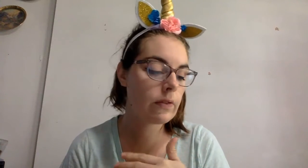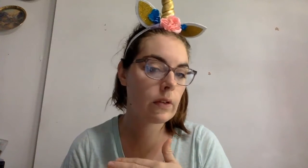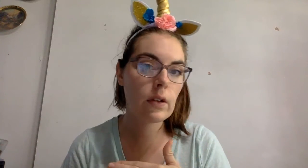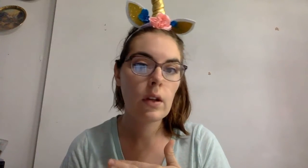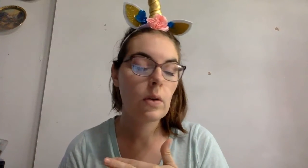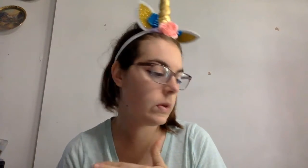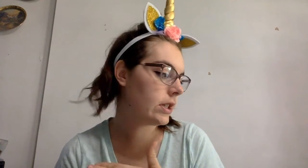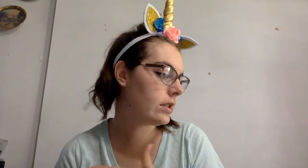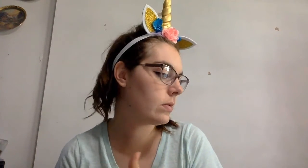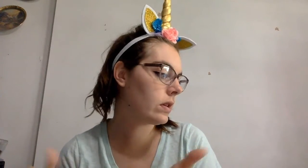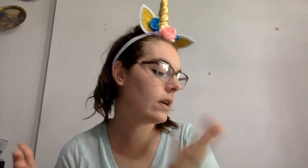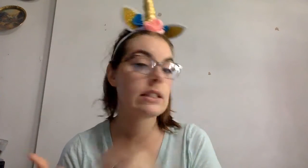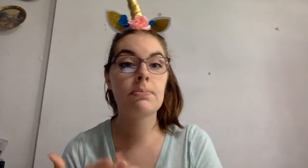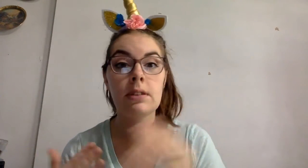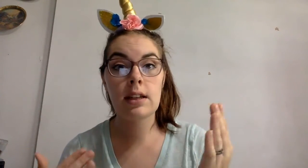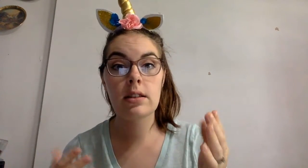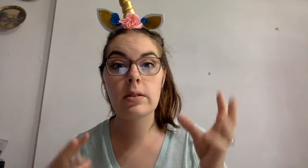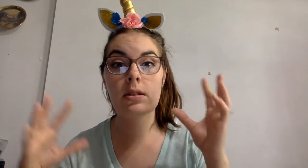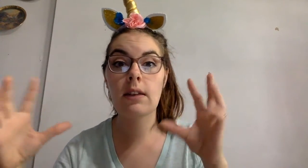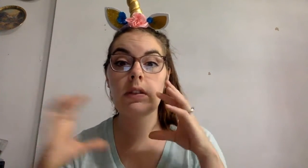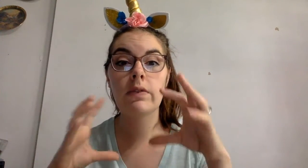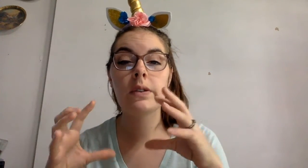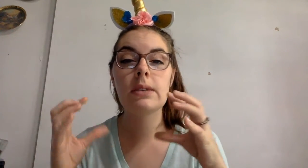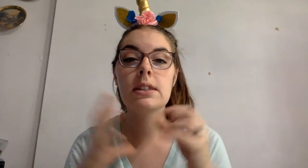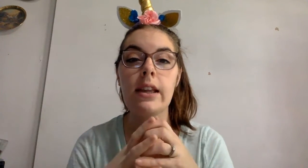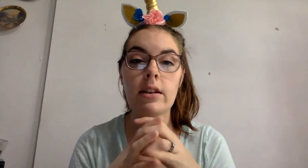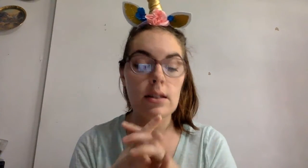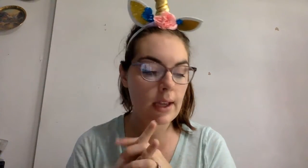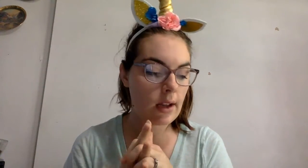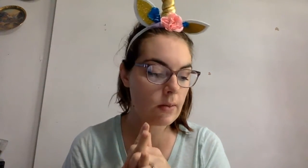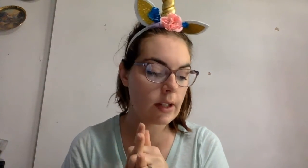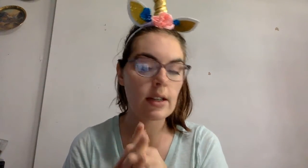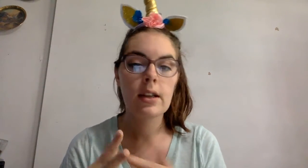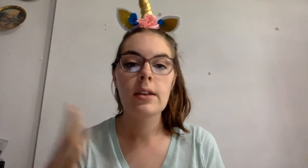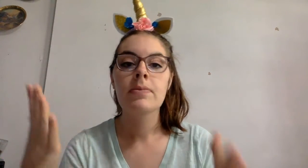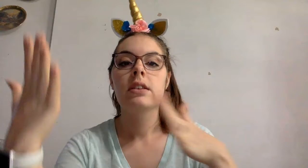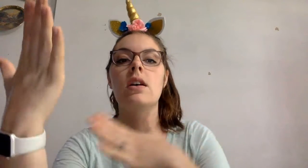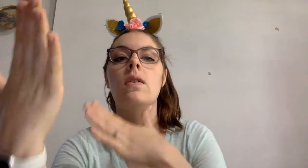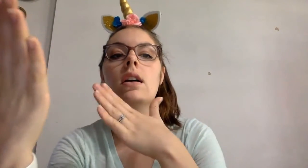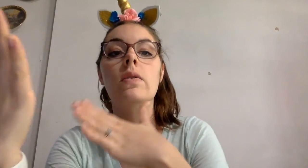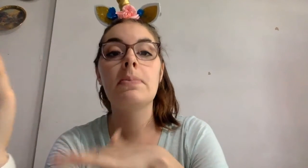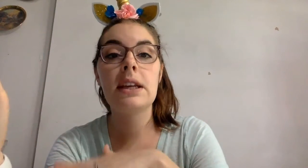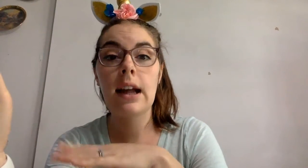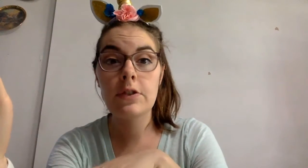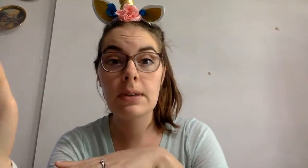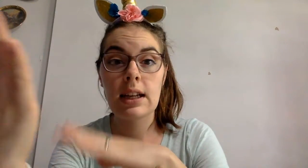full word. So, we're going to blend those different phonemes together to make a word. So, repeat after me.